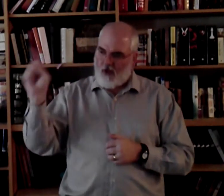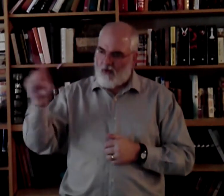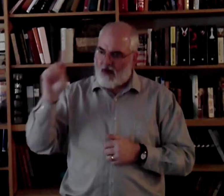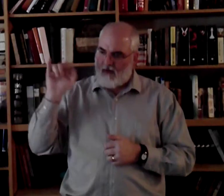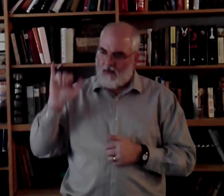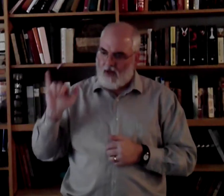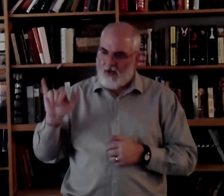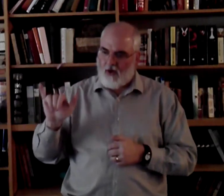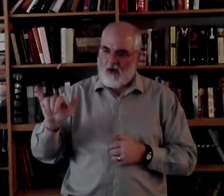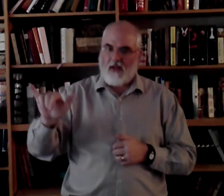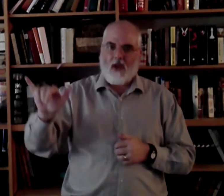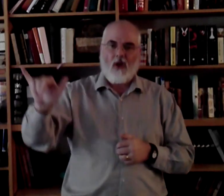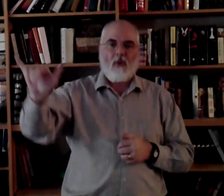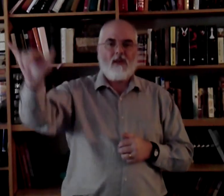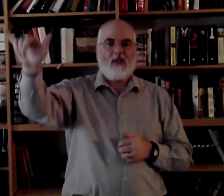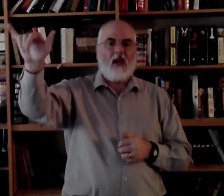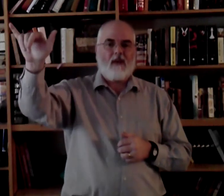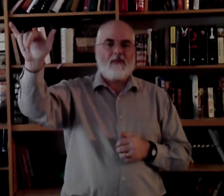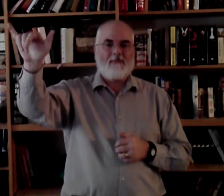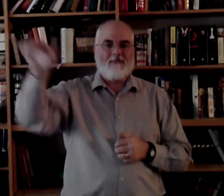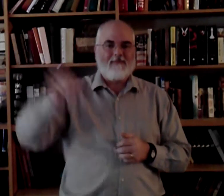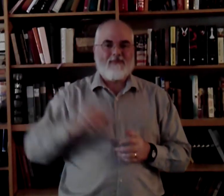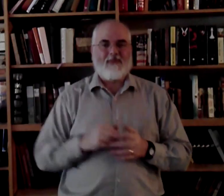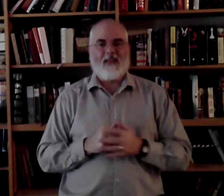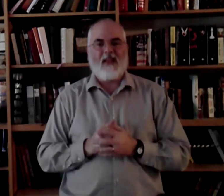So eternally is always yet. Okay?